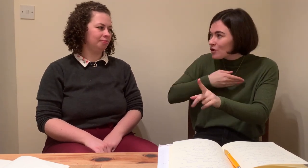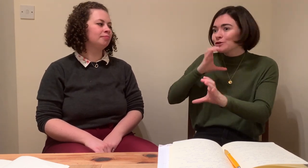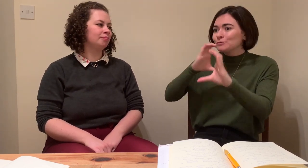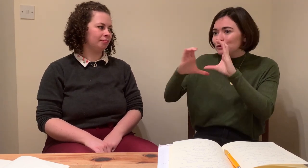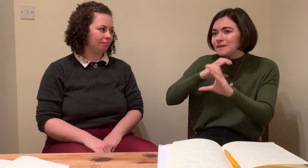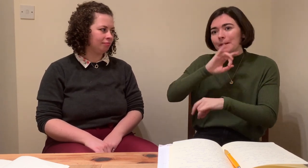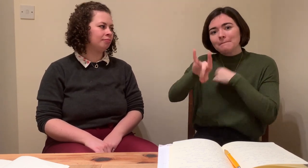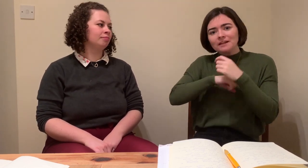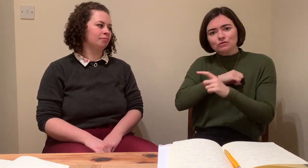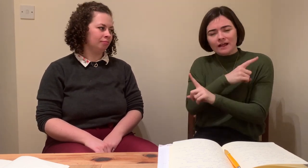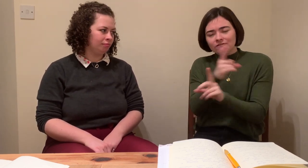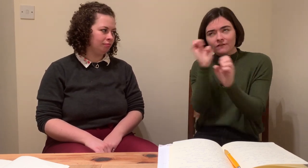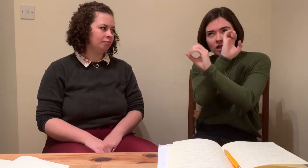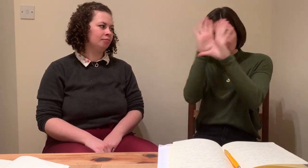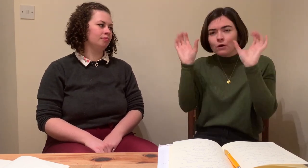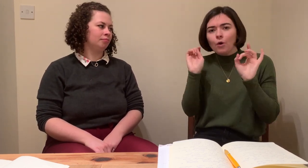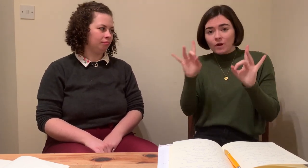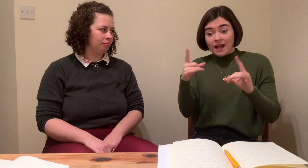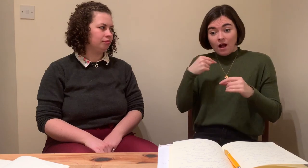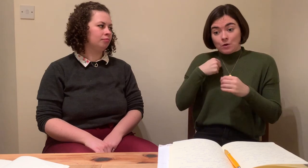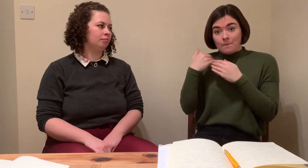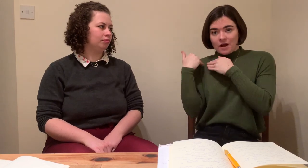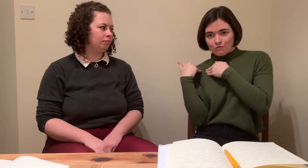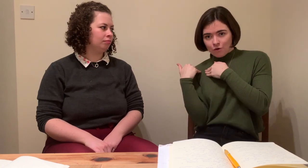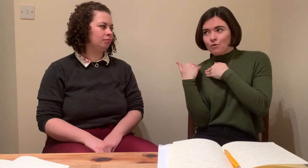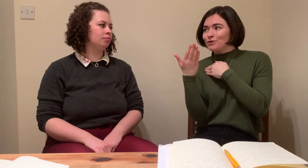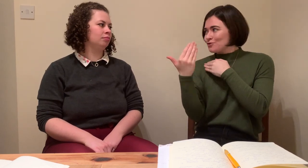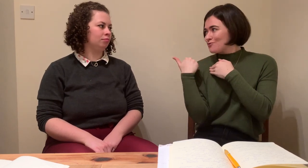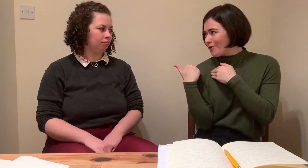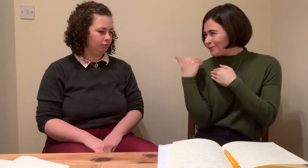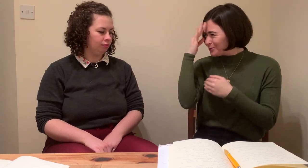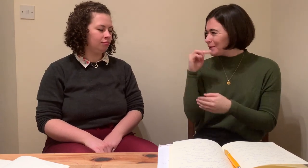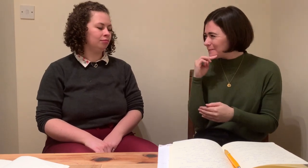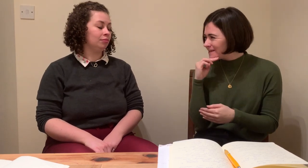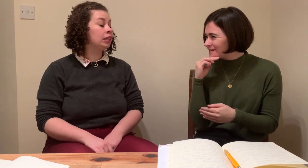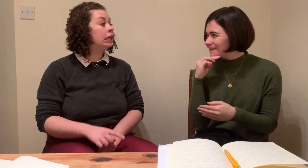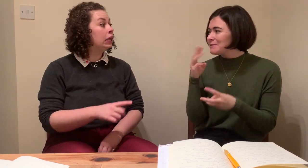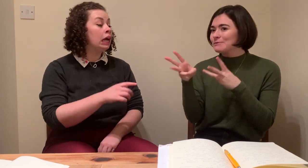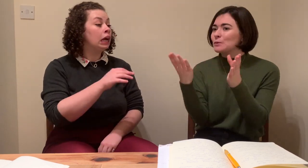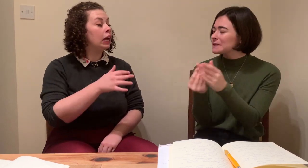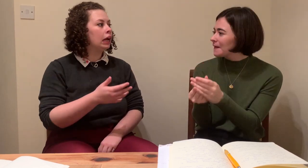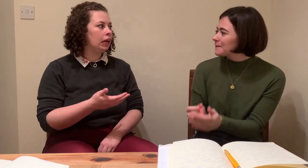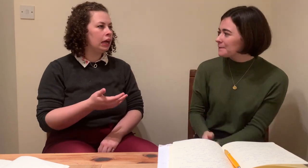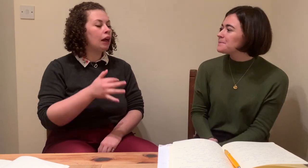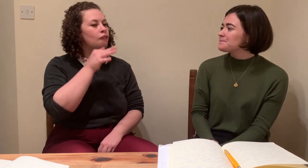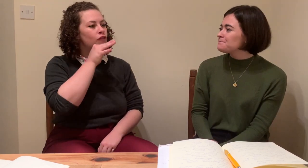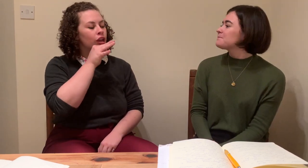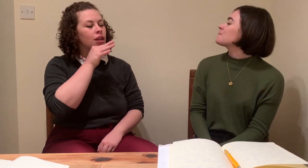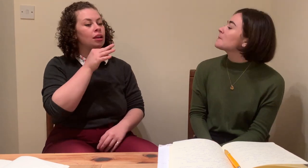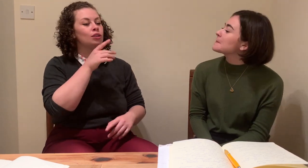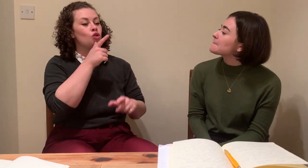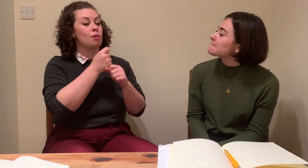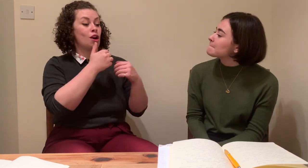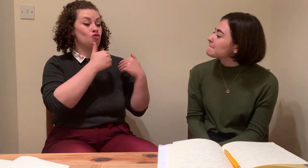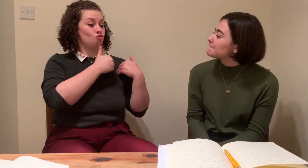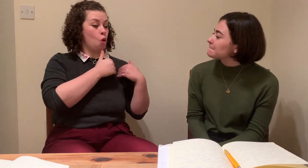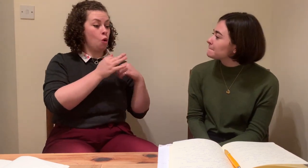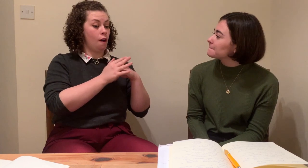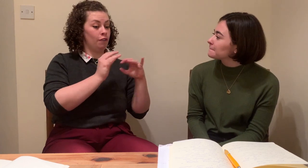goes in, assesses the situation, then realizes there's a need for a deaf interpreter. But like I said before, there needs to be awareness, right? And I